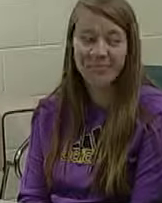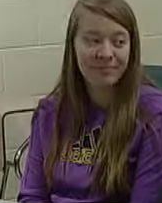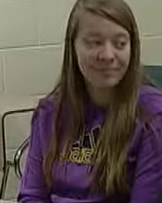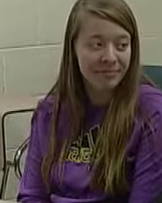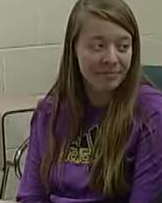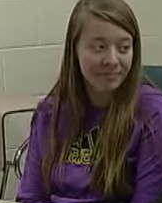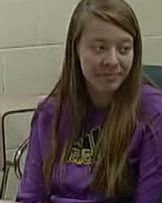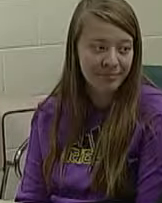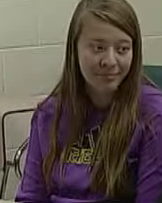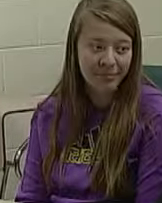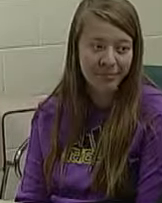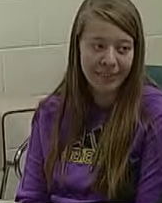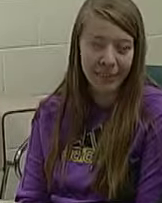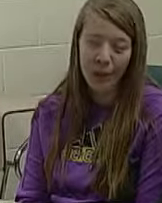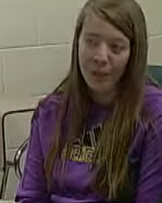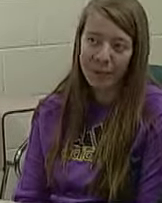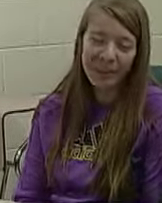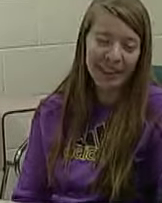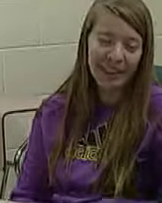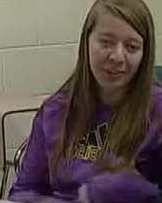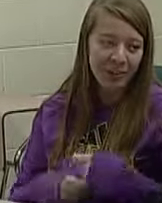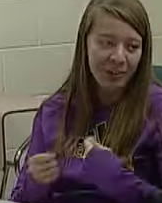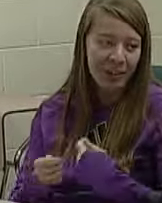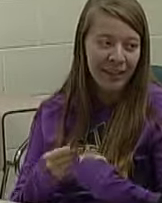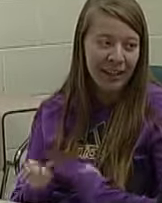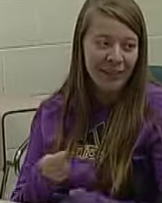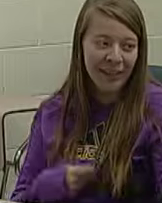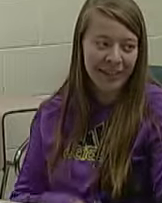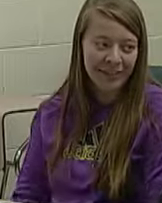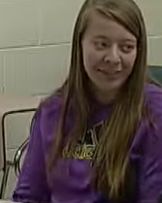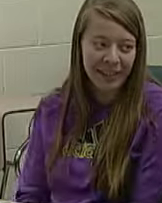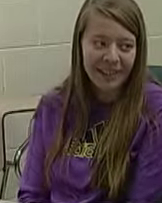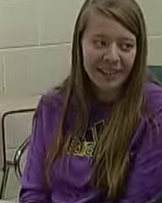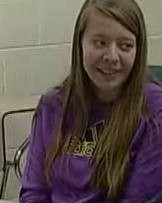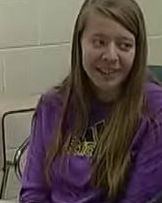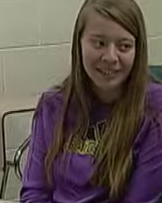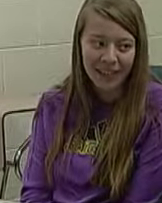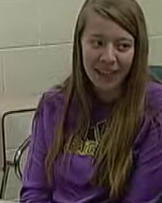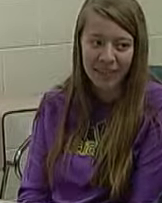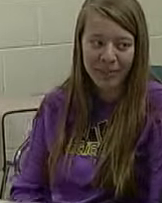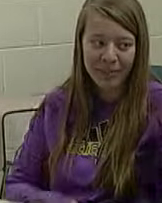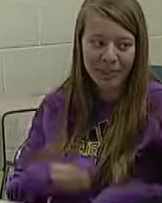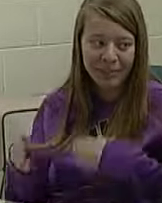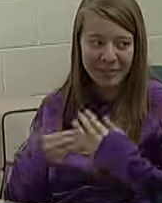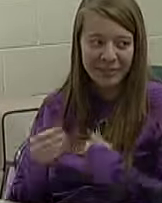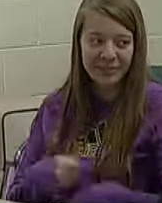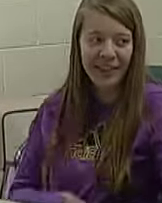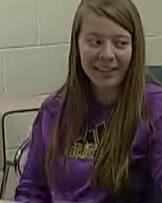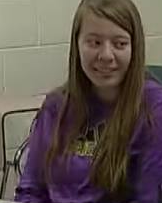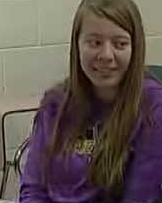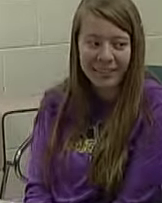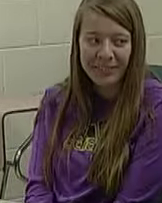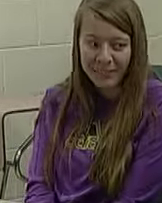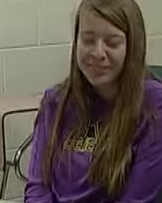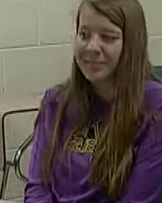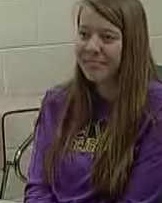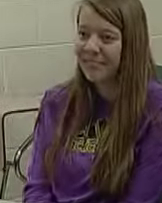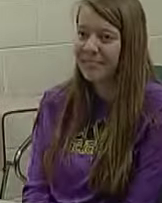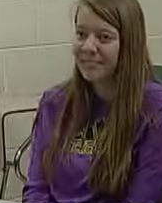So what are they talking about? We're learning how to order at cafes in France and how the servers interact. Great, thank